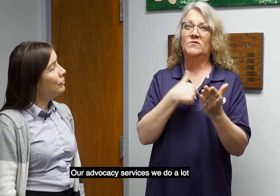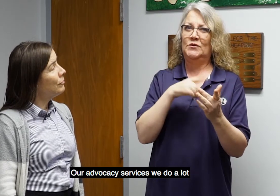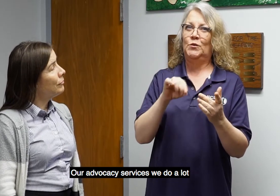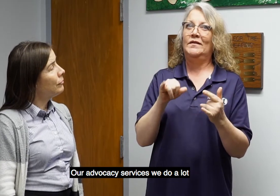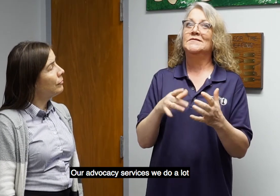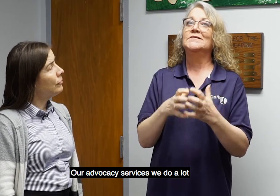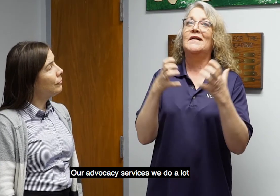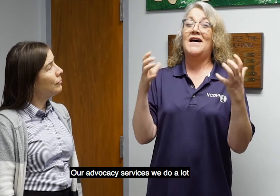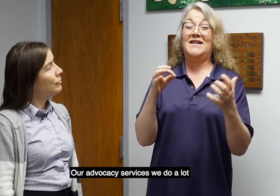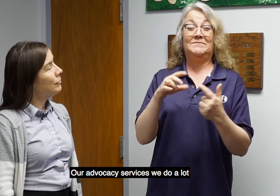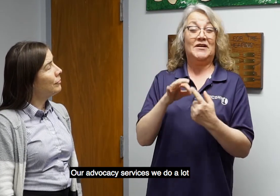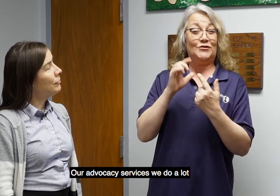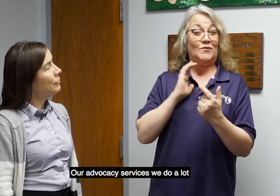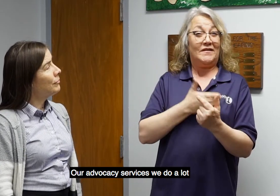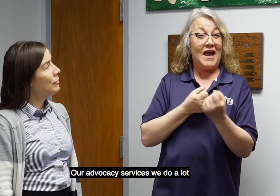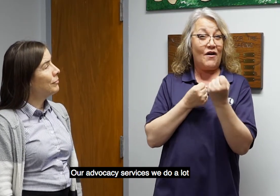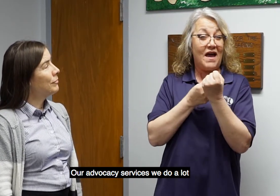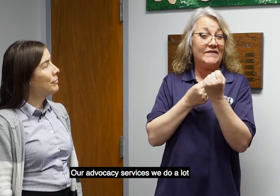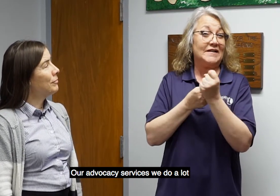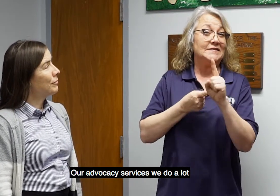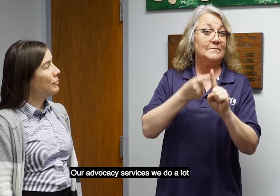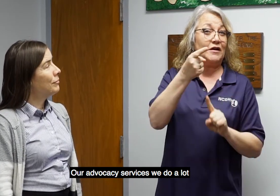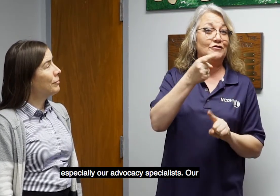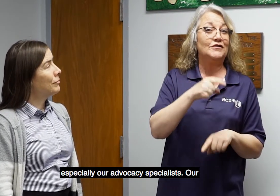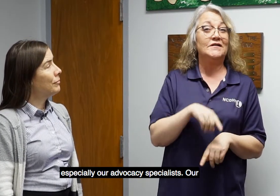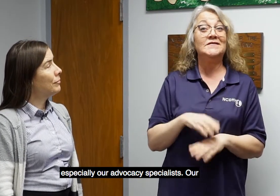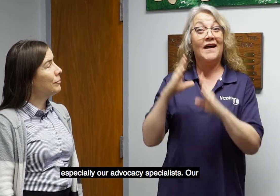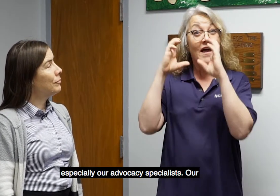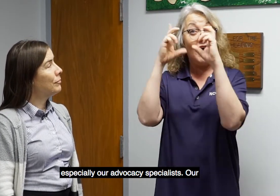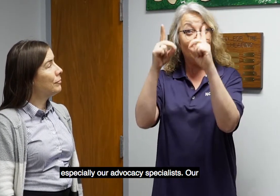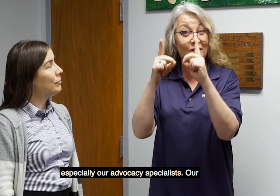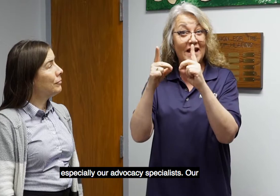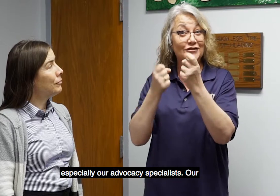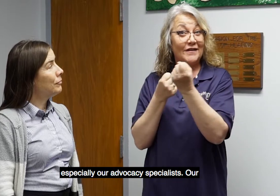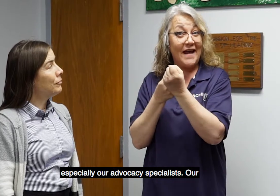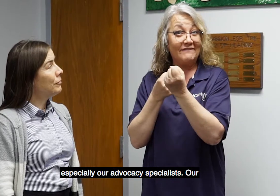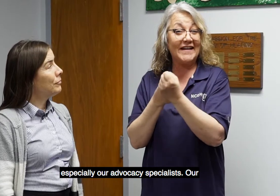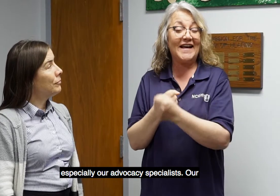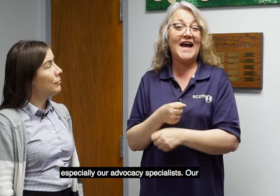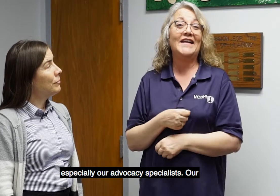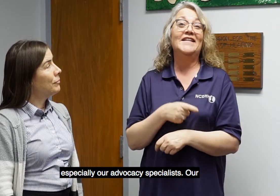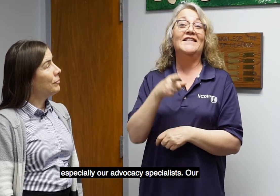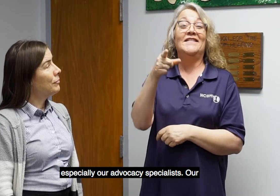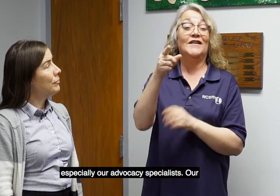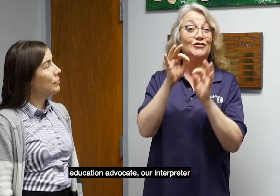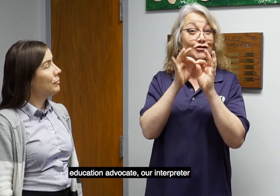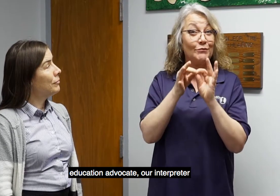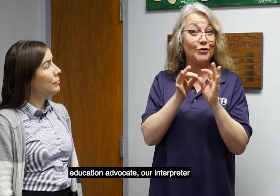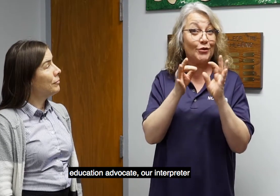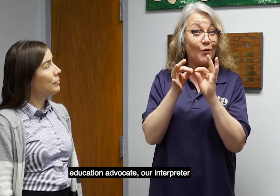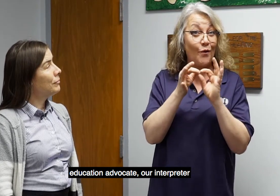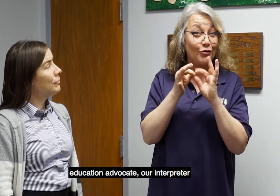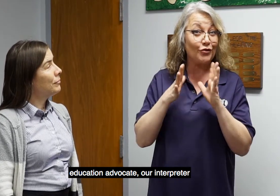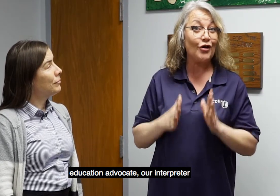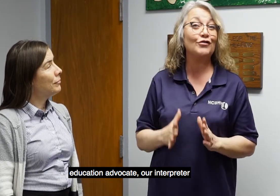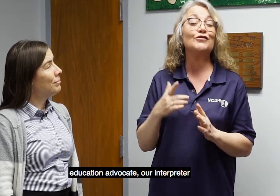Our advocacy services, we do a lot, especially our advocacy specialists, our education advocate, our interpreter